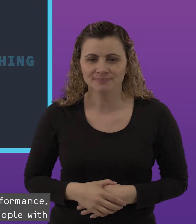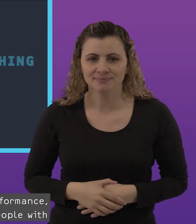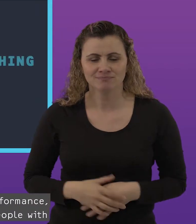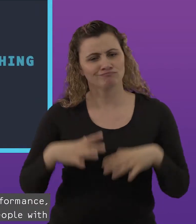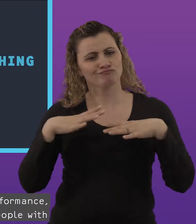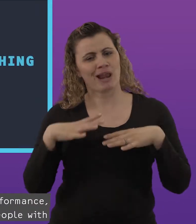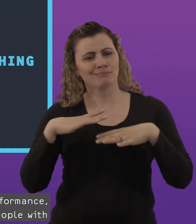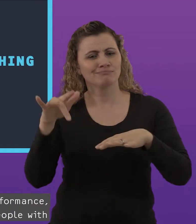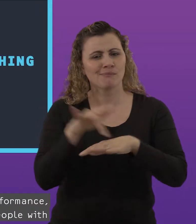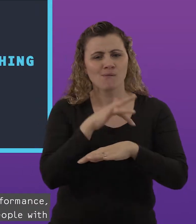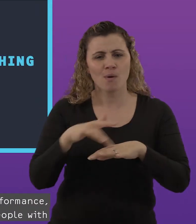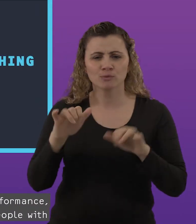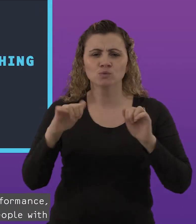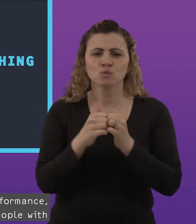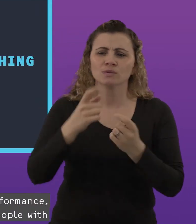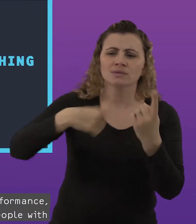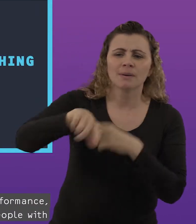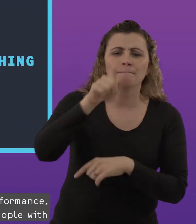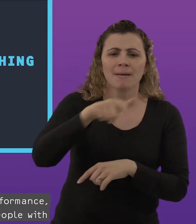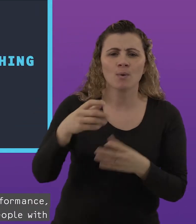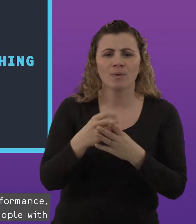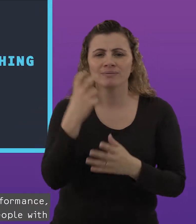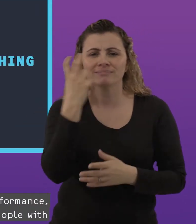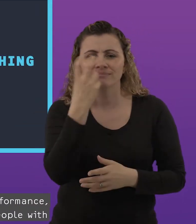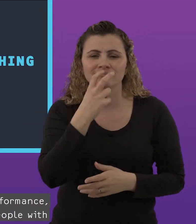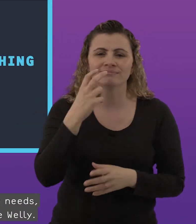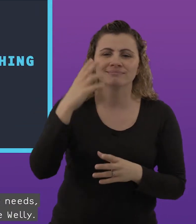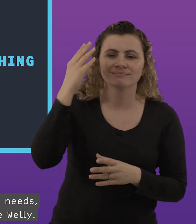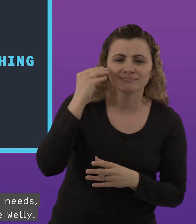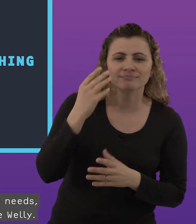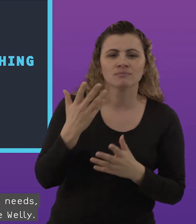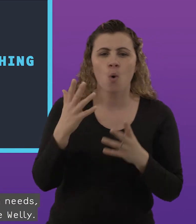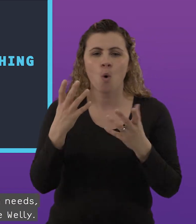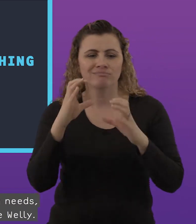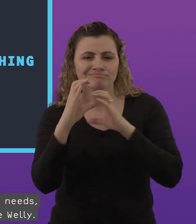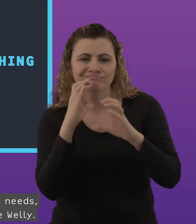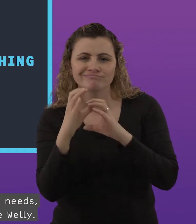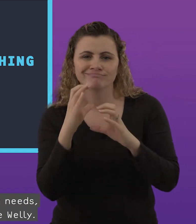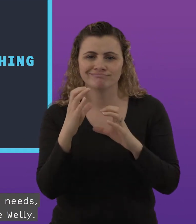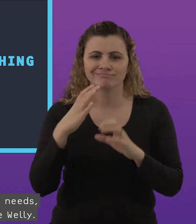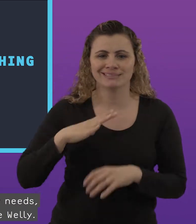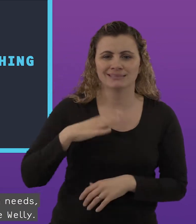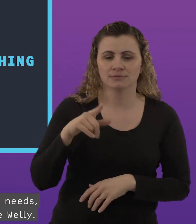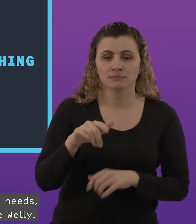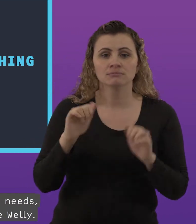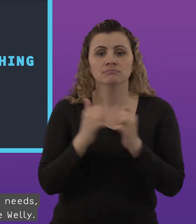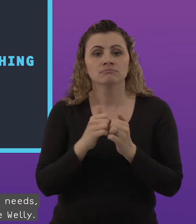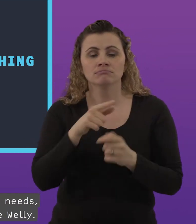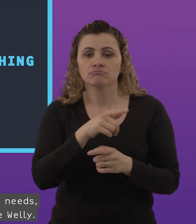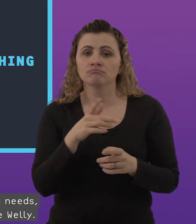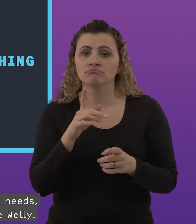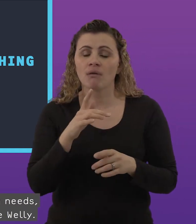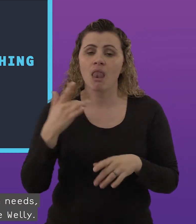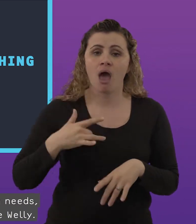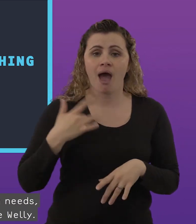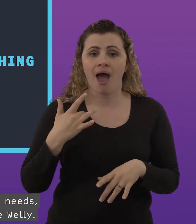Join them for a relaxed performance, particularly suitable for people with sensory or communication needs, on the 10th of June at